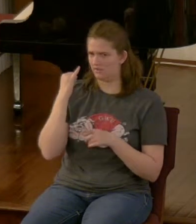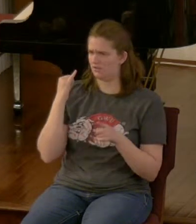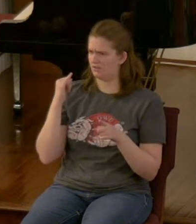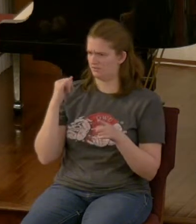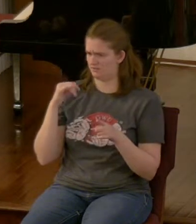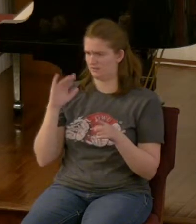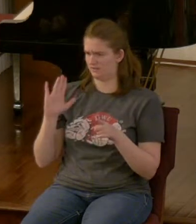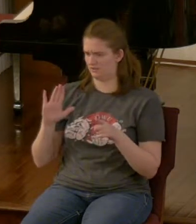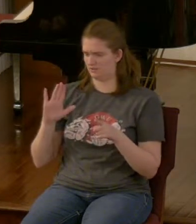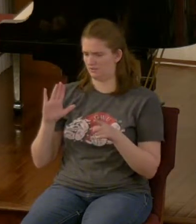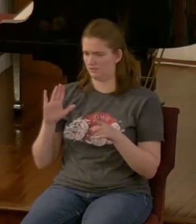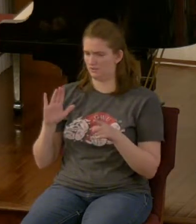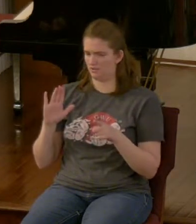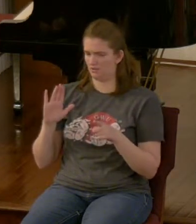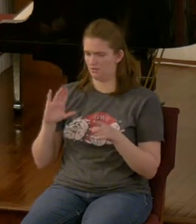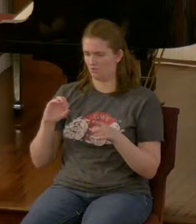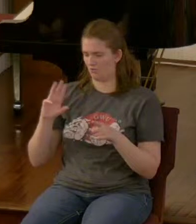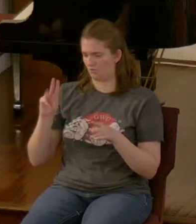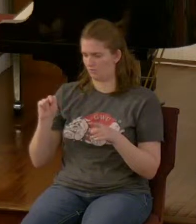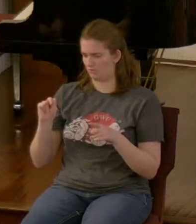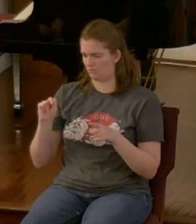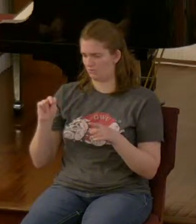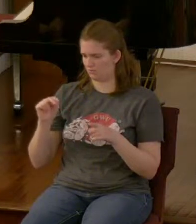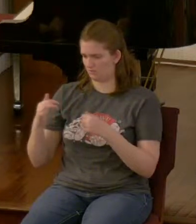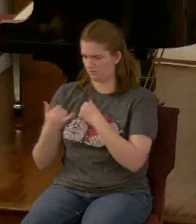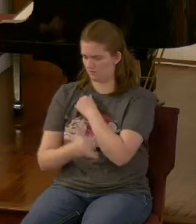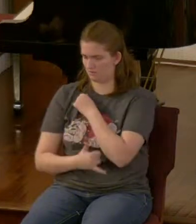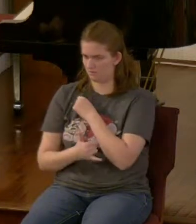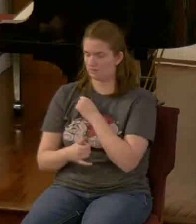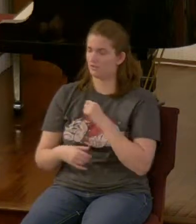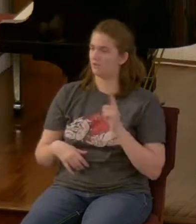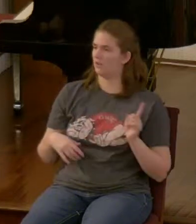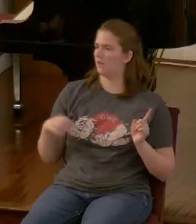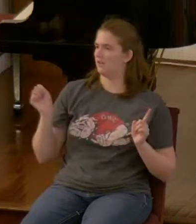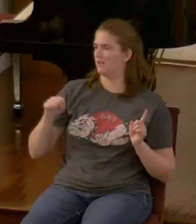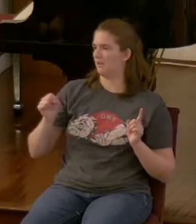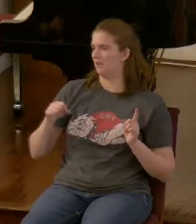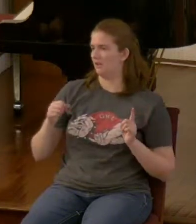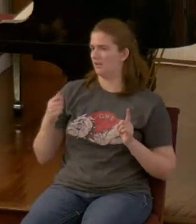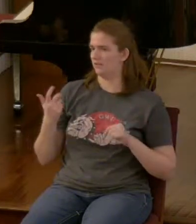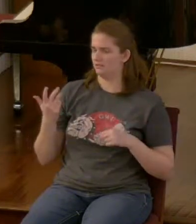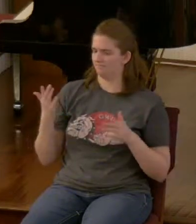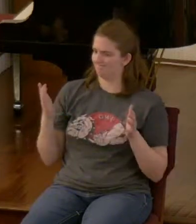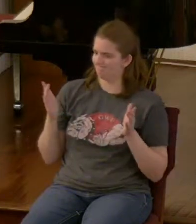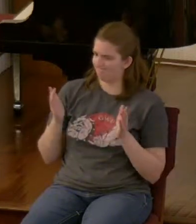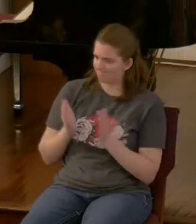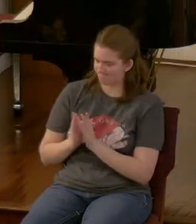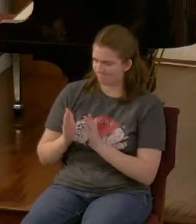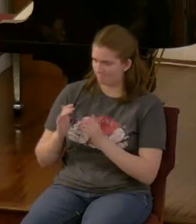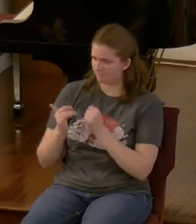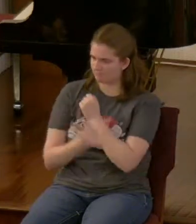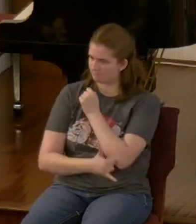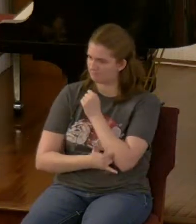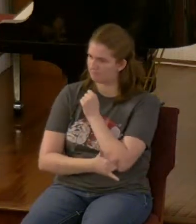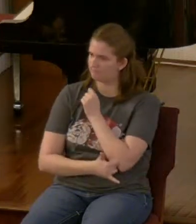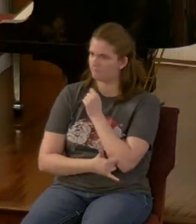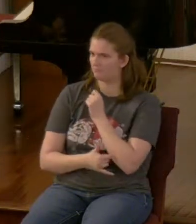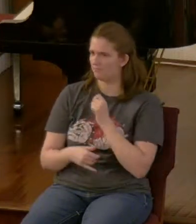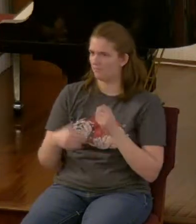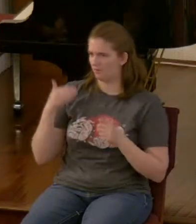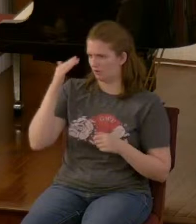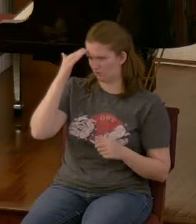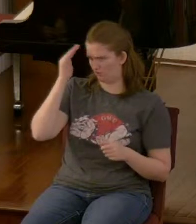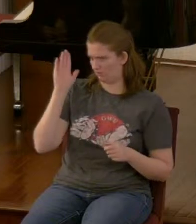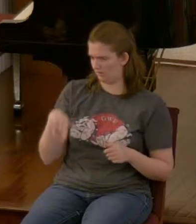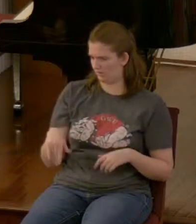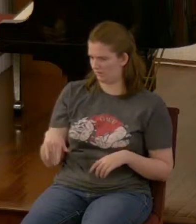it's it's literally from what people say is the smallest country there is I do know that